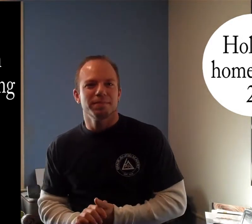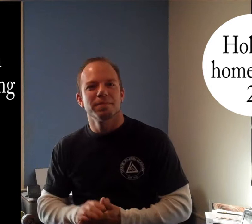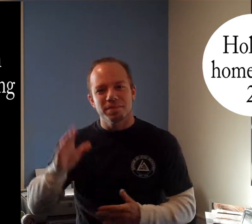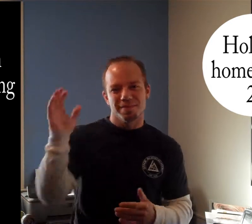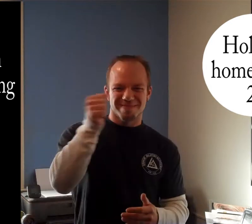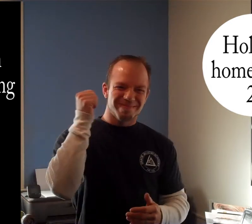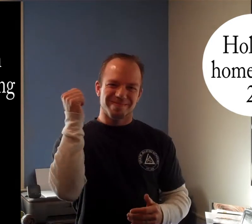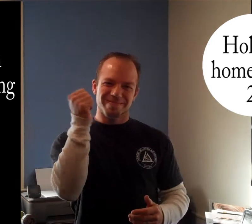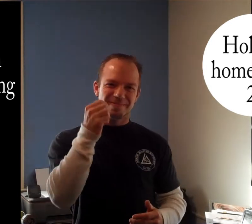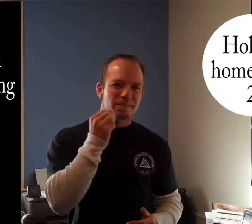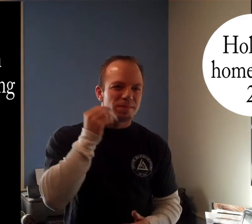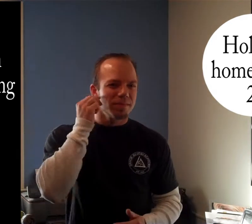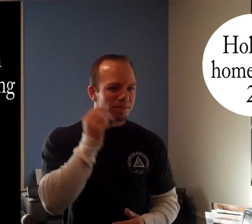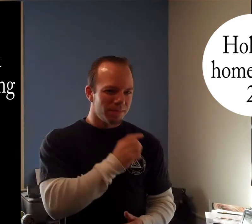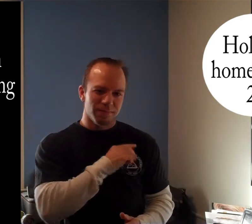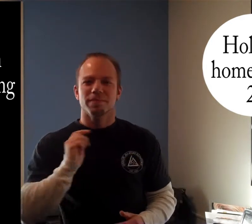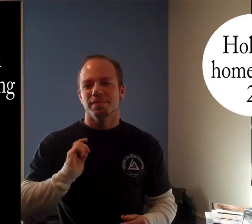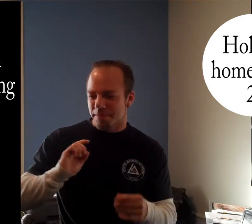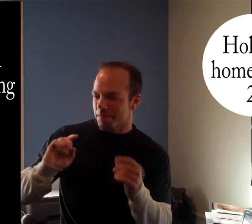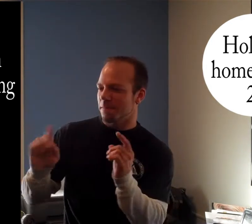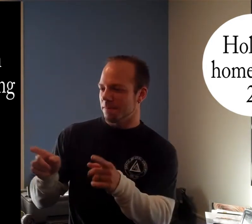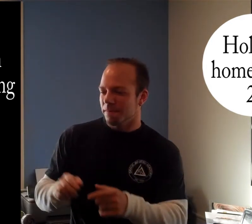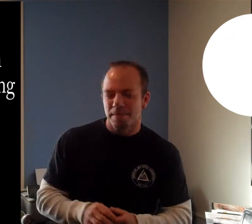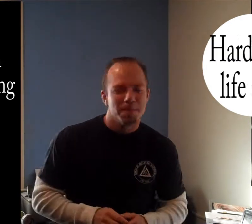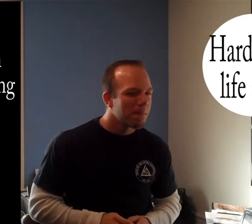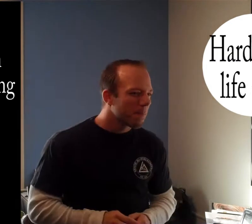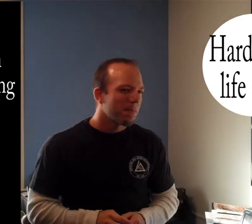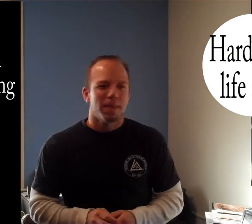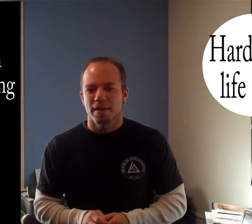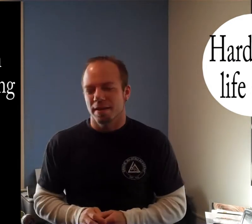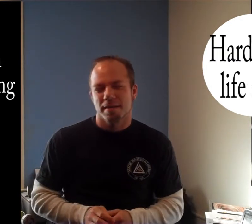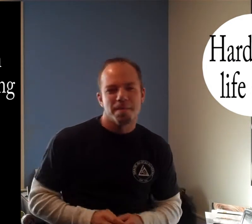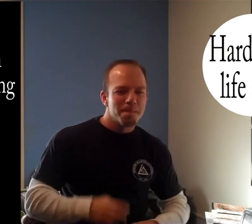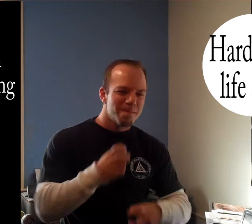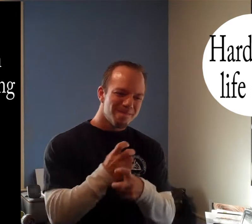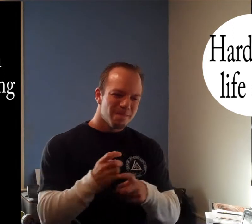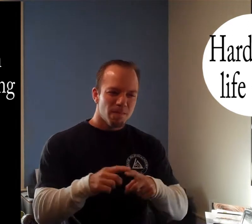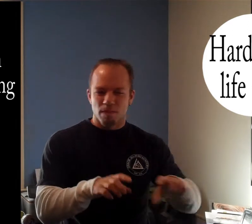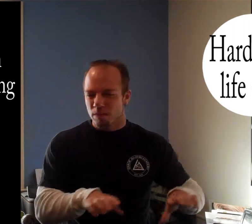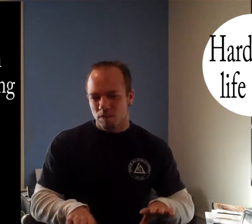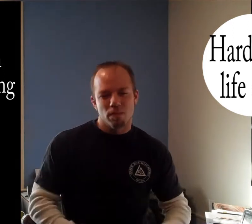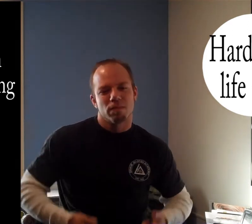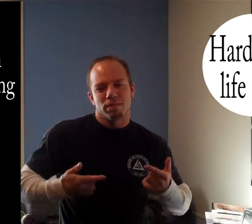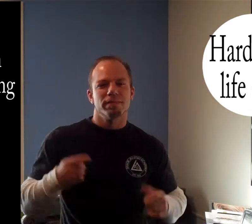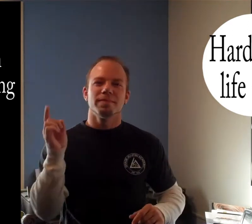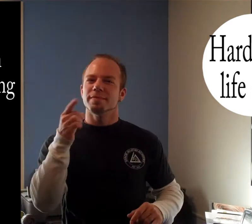Just hold on. We're going home. Going home. It's hard to do these things alone.